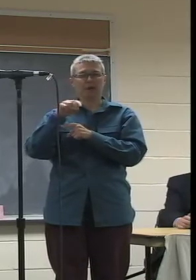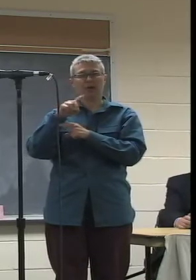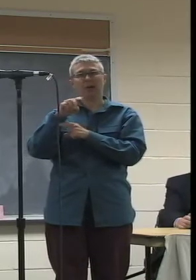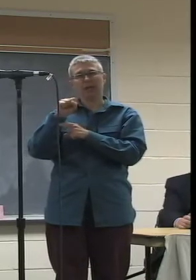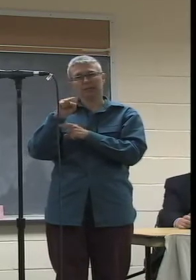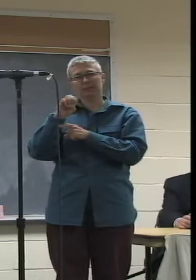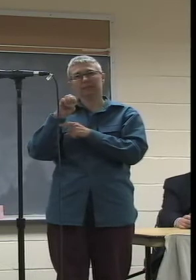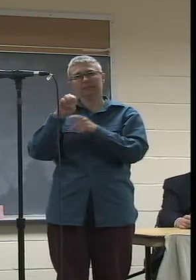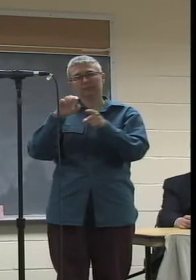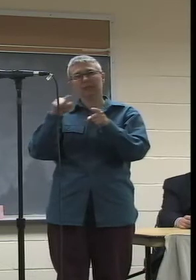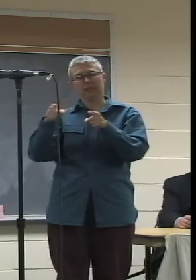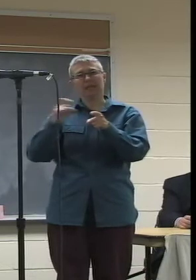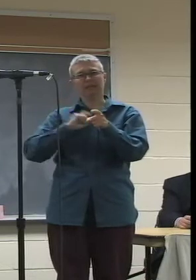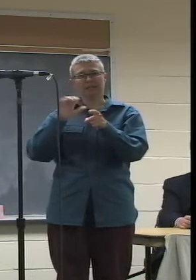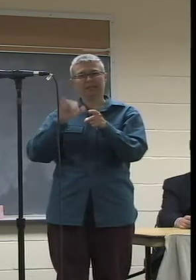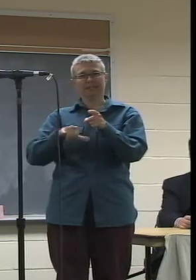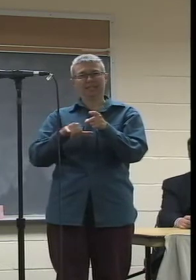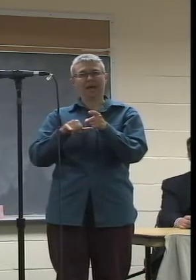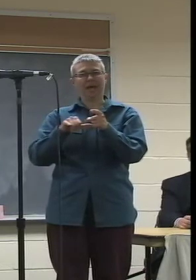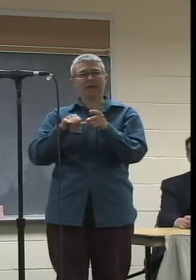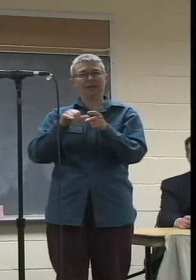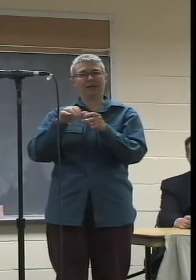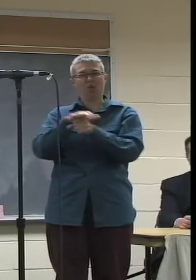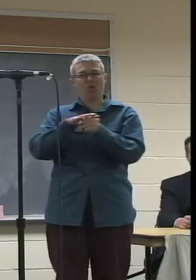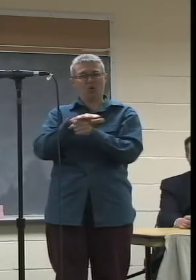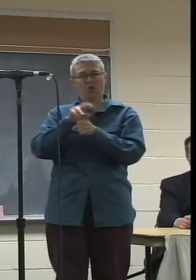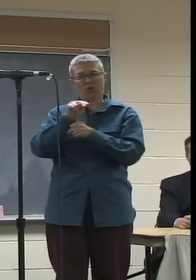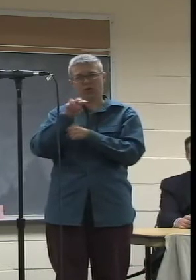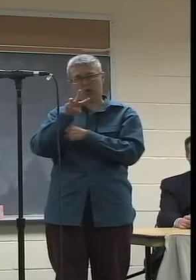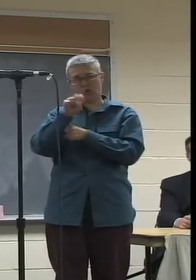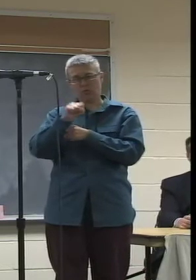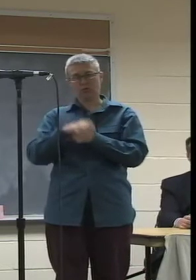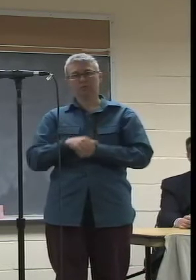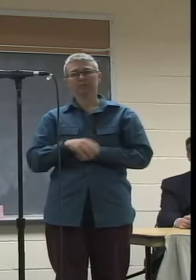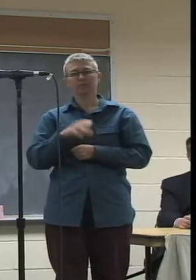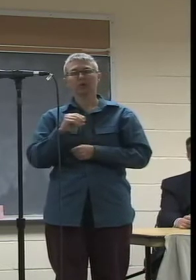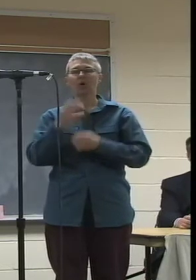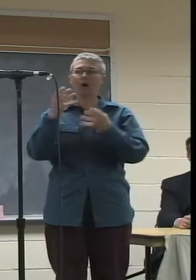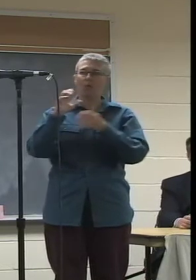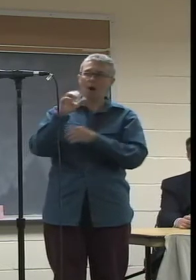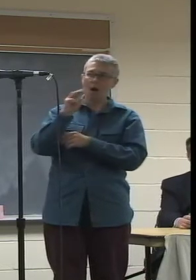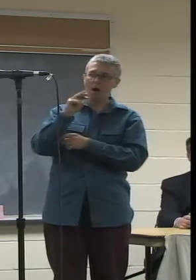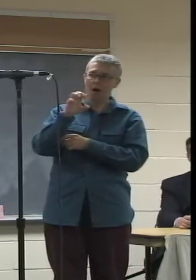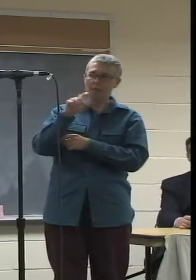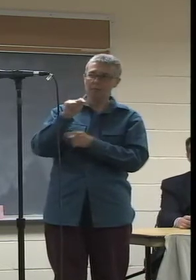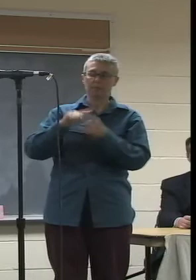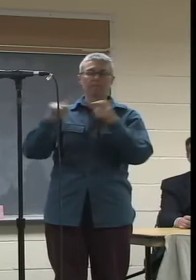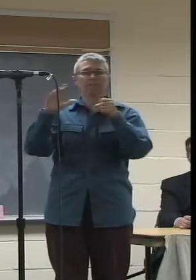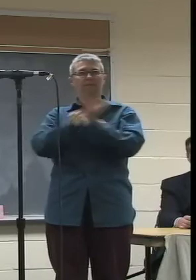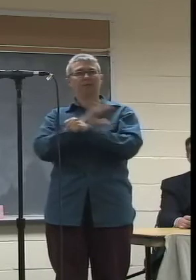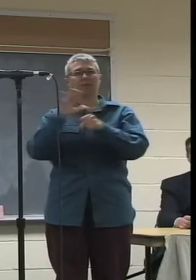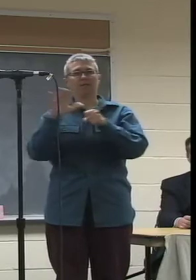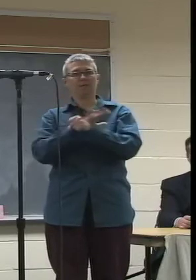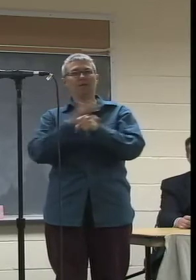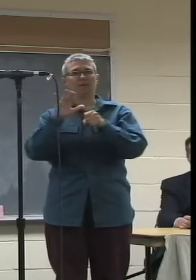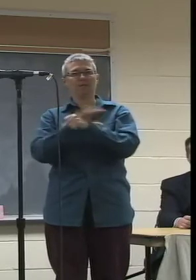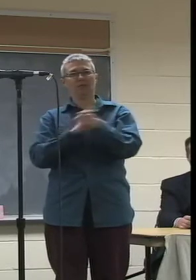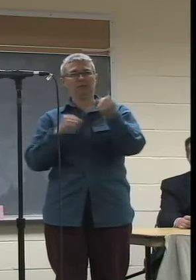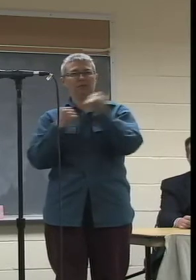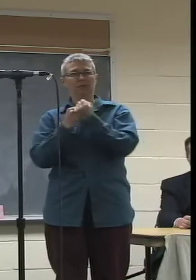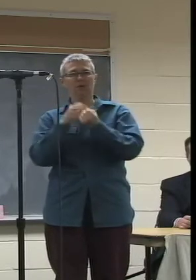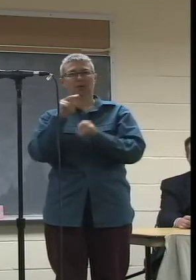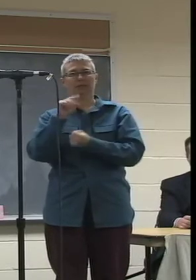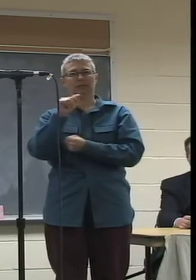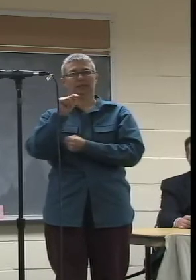of our culture. In closing, I would like to urge Comcast to fully support NCTV with that upgrade so that it's the best